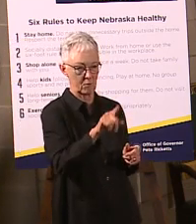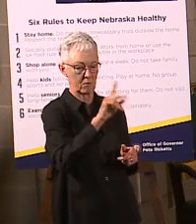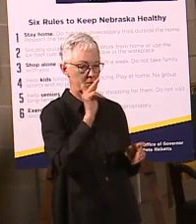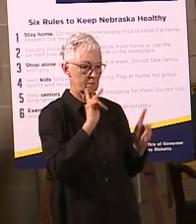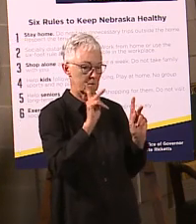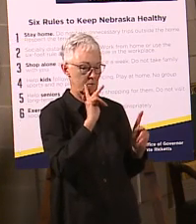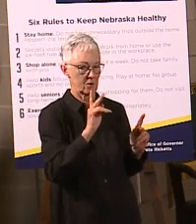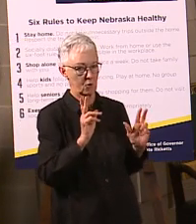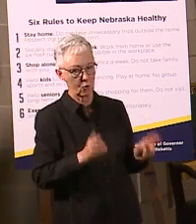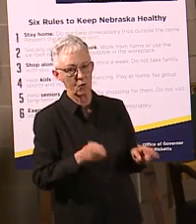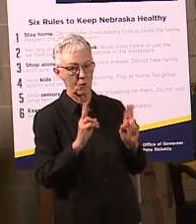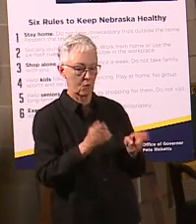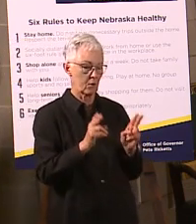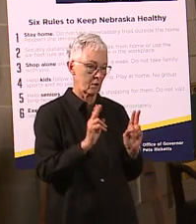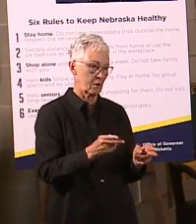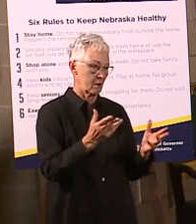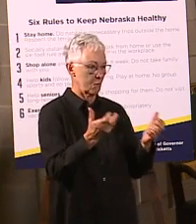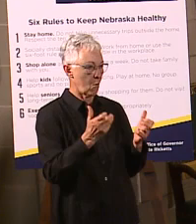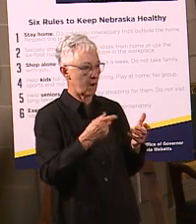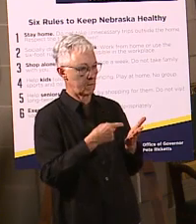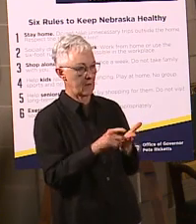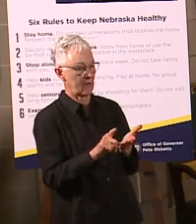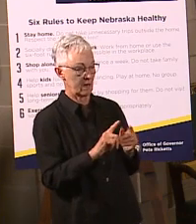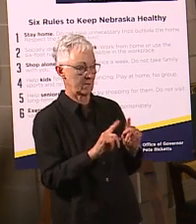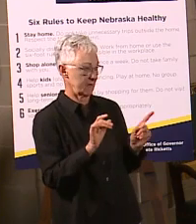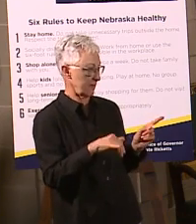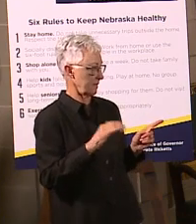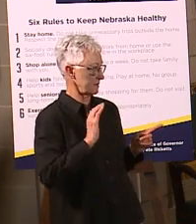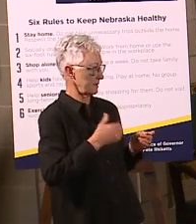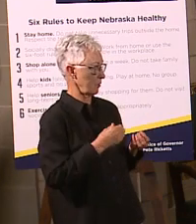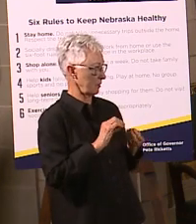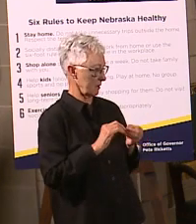I think that's our numbers.